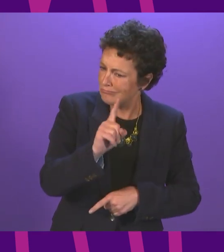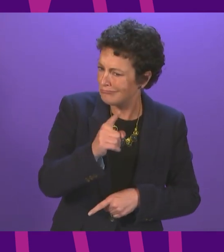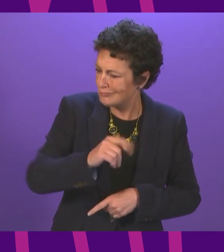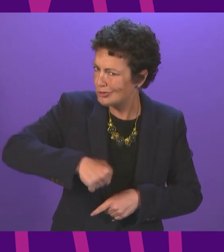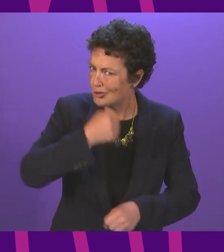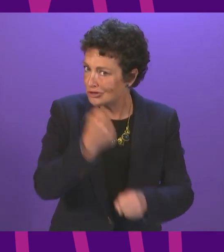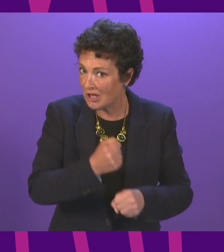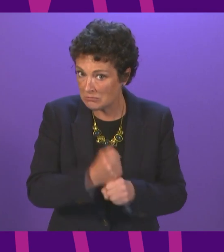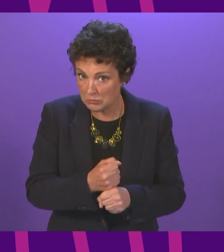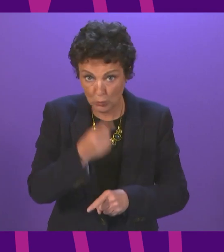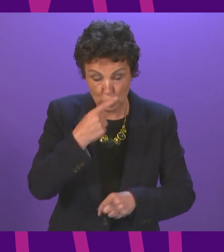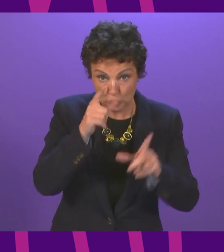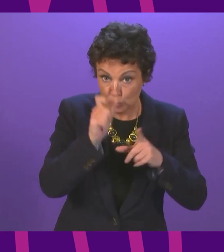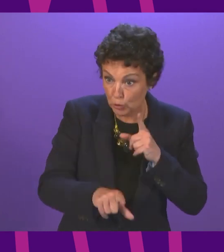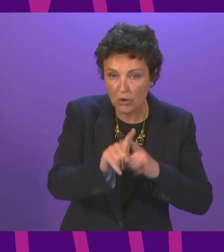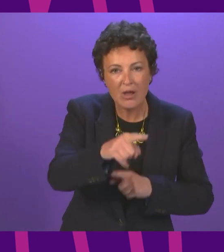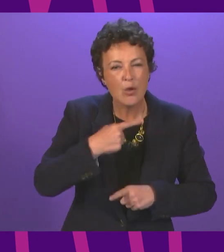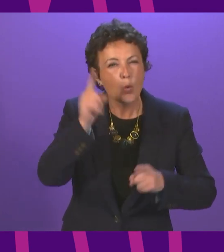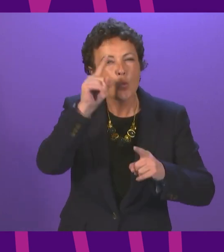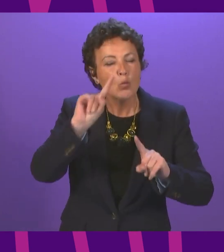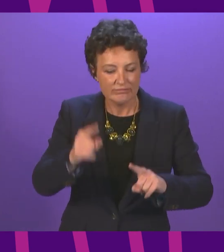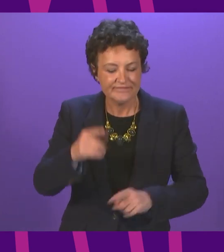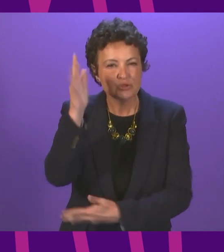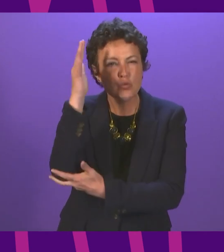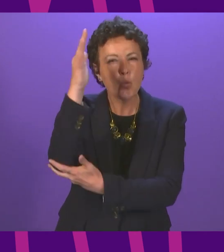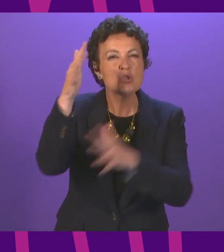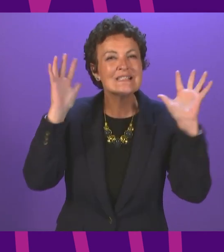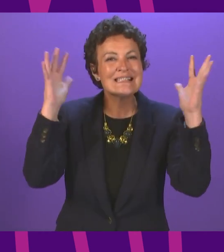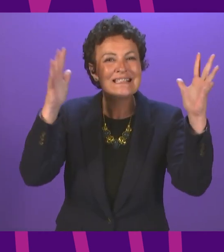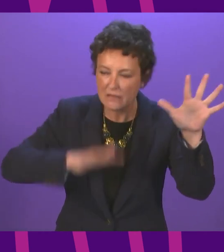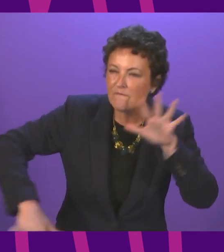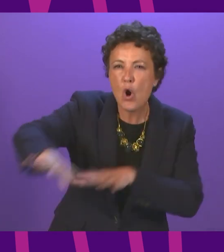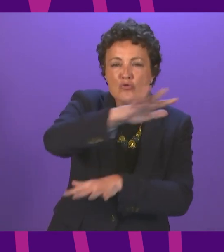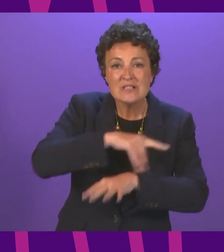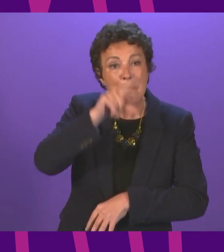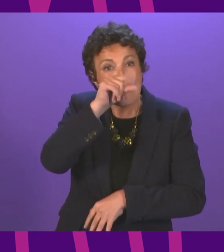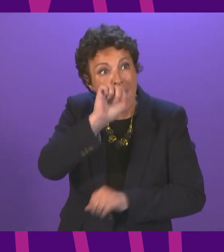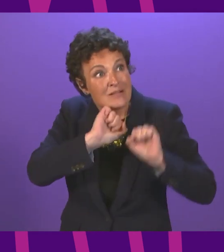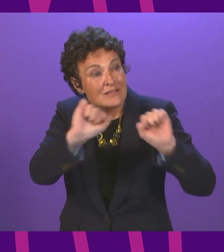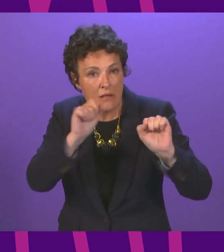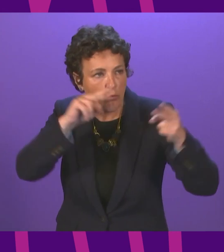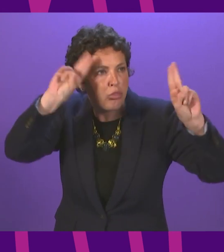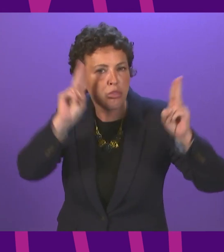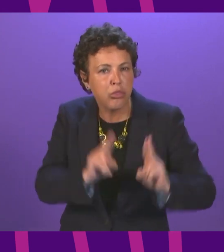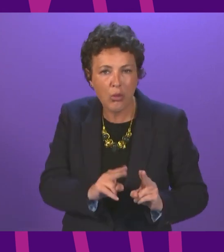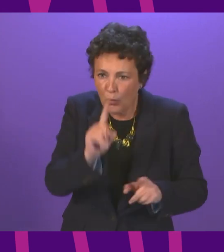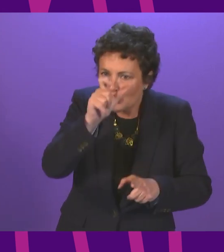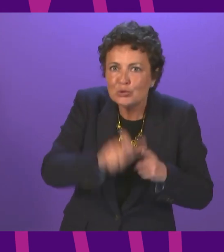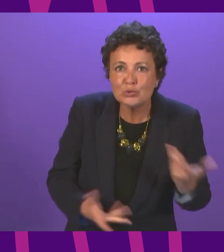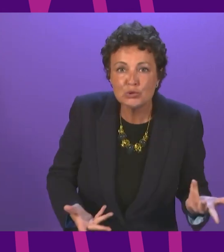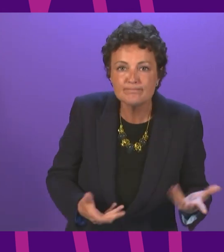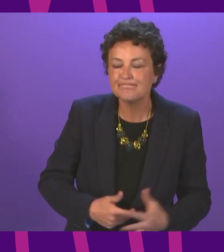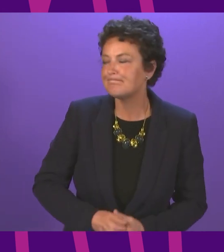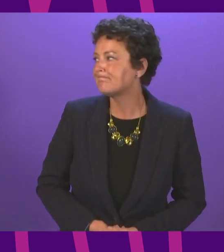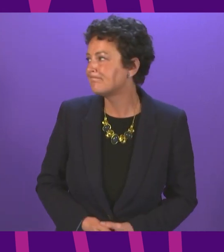taking to curb the decline of iconic woodland bird species in Scotland. First Minister. Addressing the twin challenges of